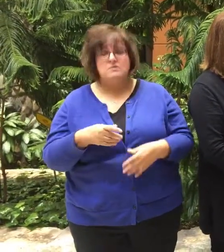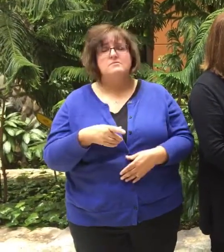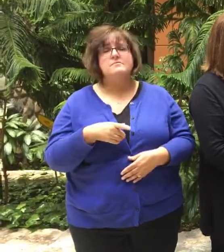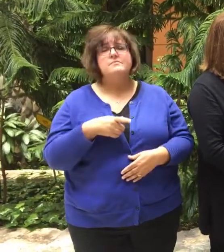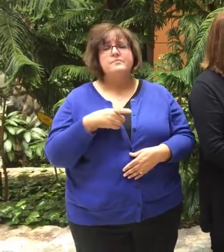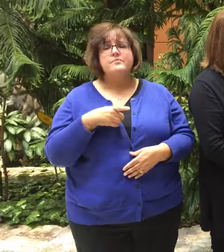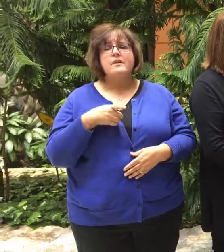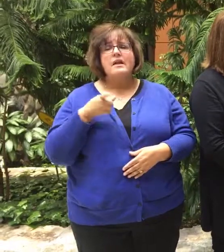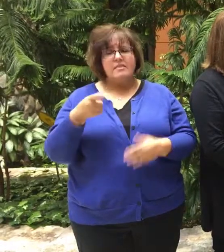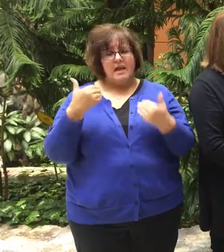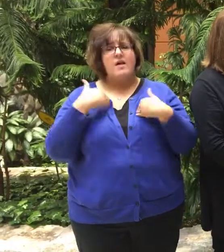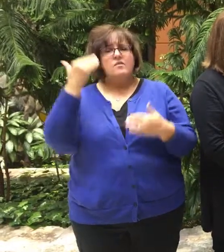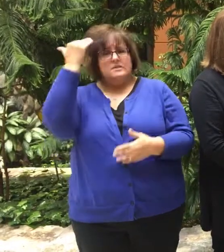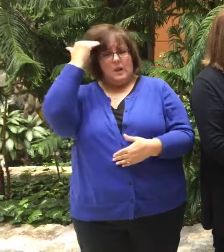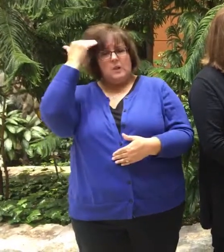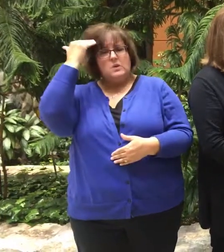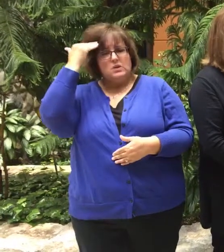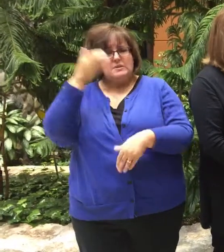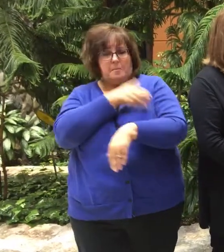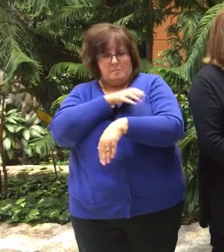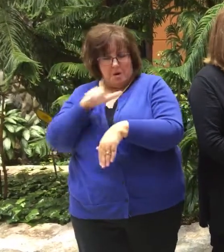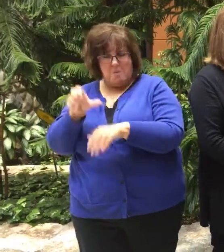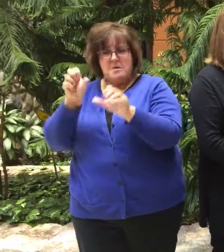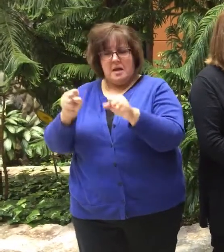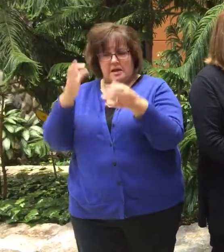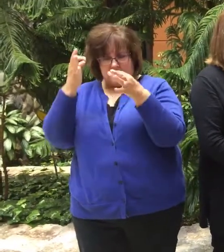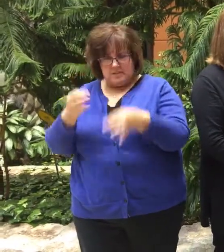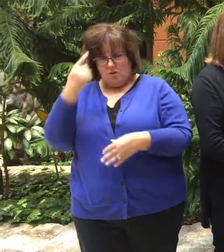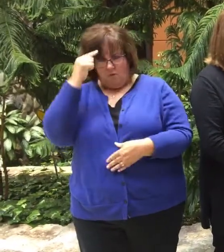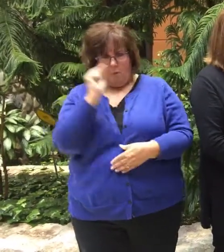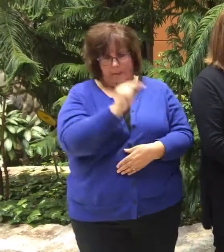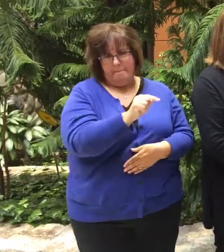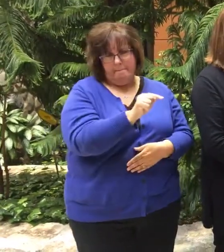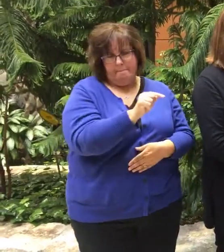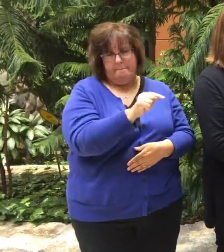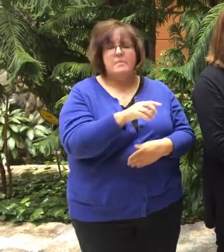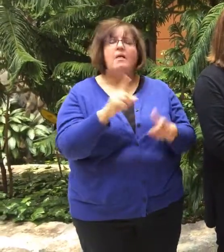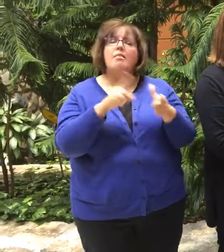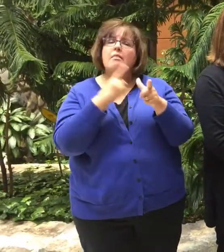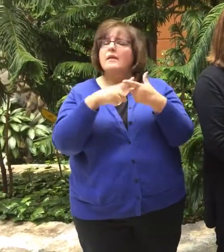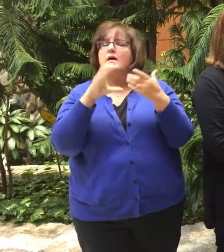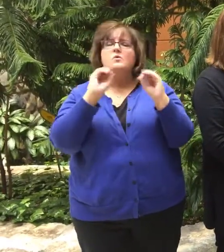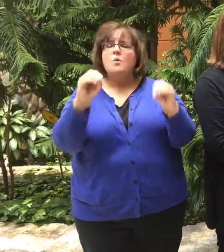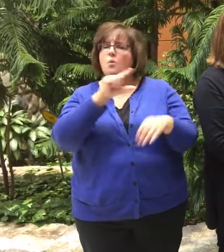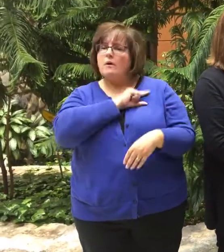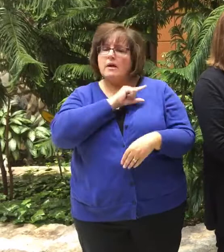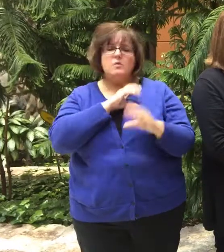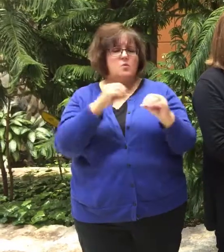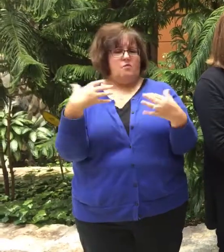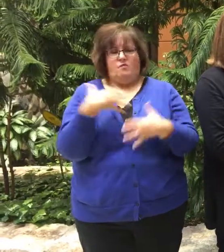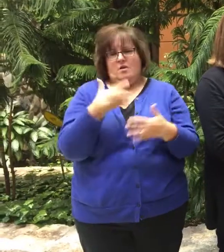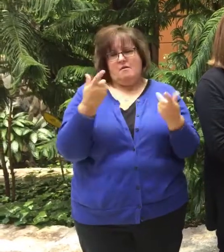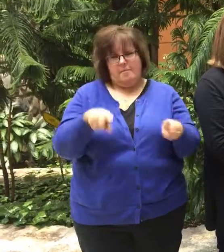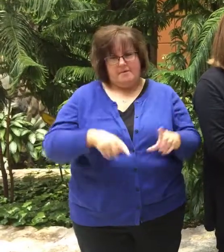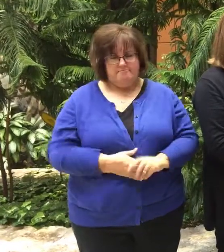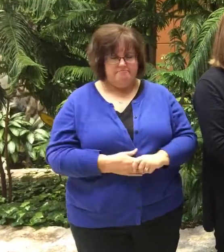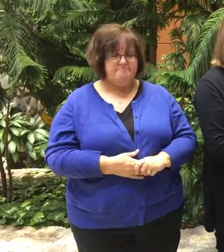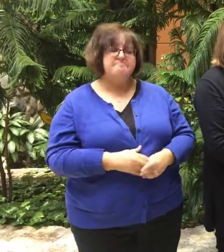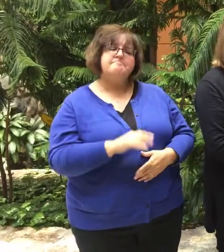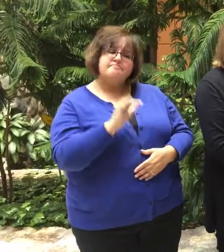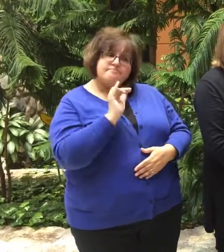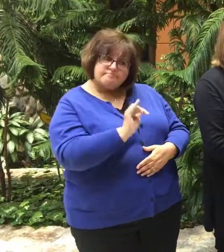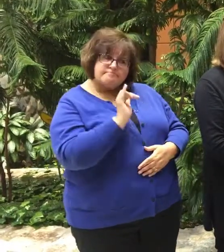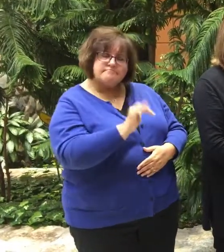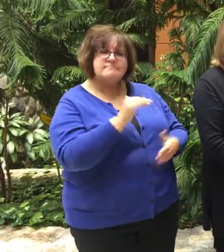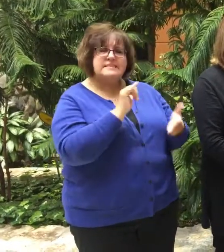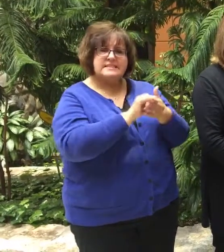have the, they have the knowledge and they're empowered to make decisions on behalf. So there is no guilt. There is no fear. Okay. Wow. That's really,